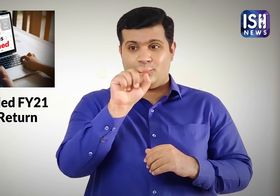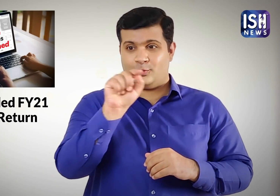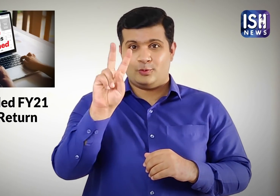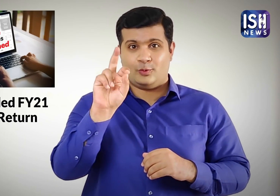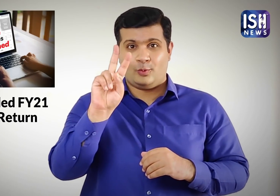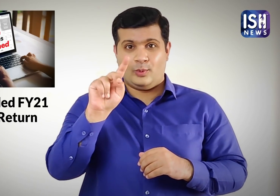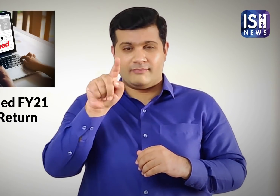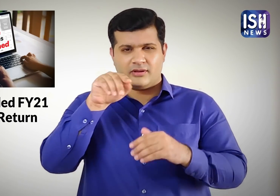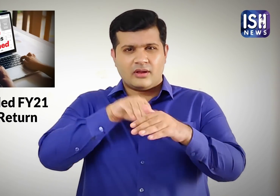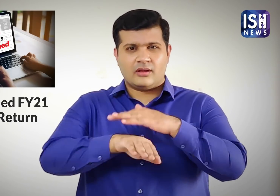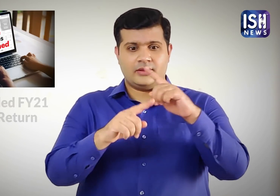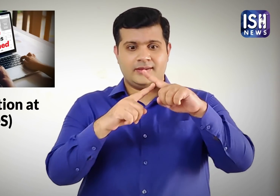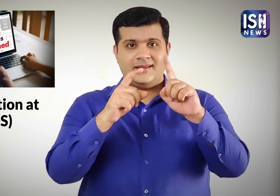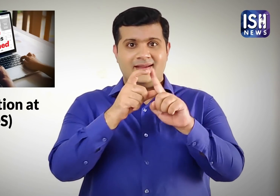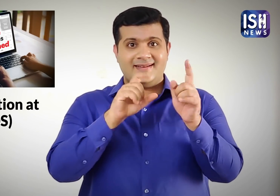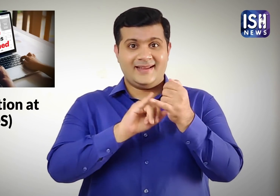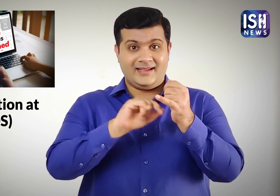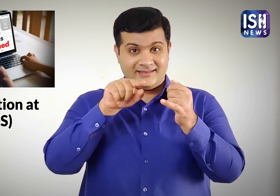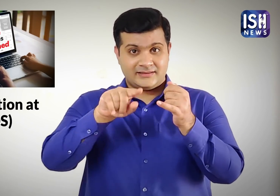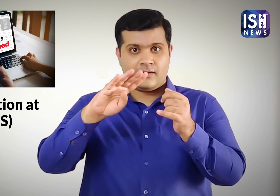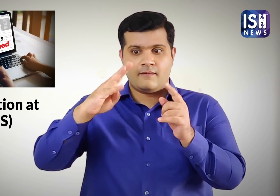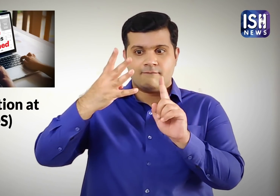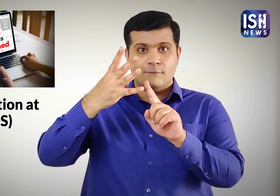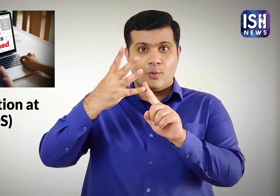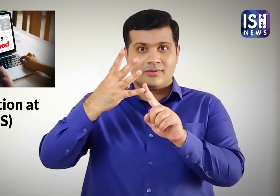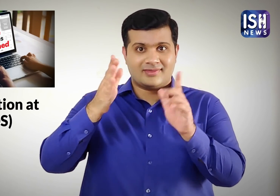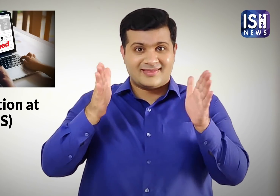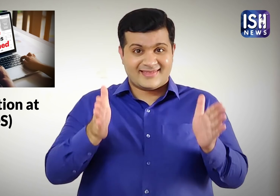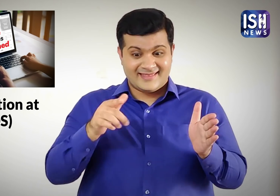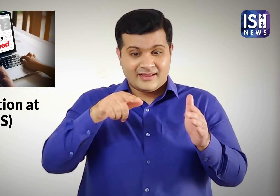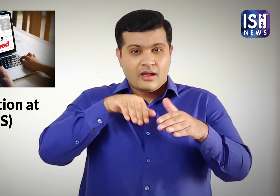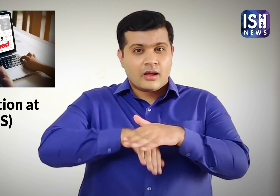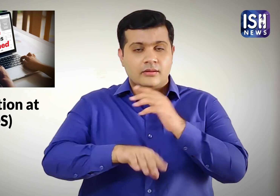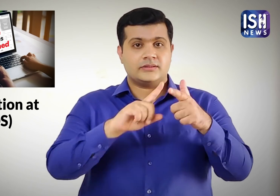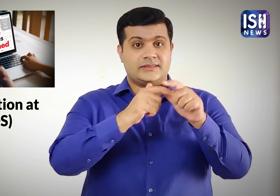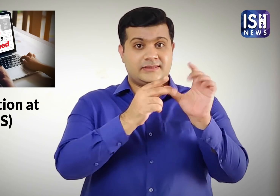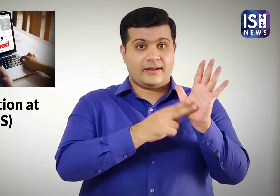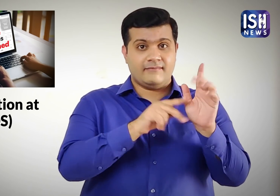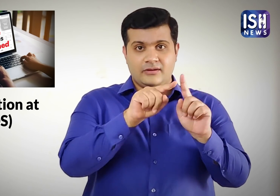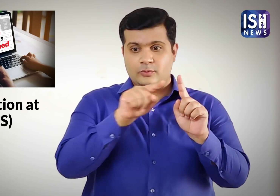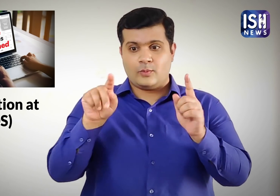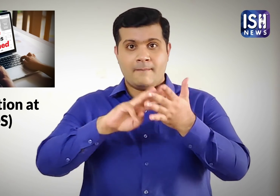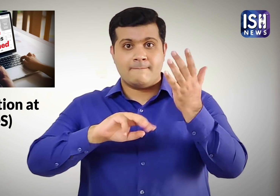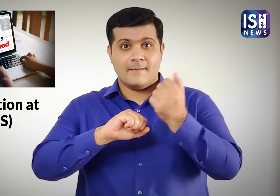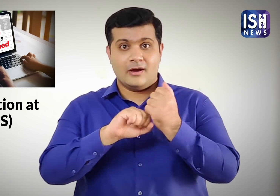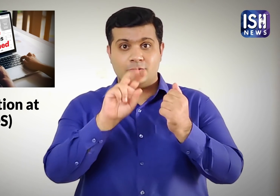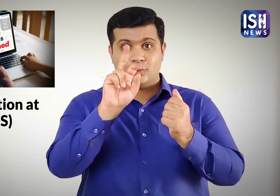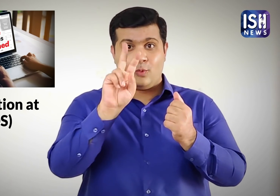Due date for filing TDS Statement for 4th Quarter of Financial Year 2020-2021